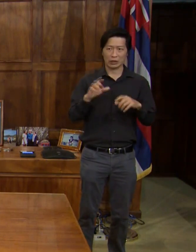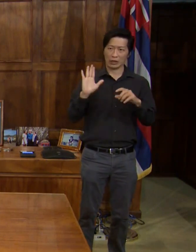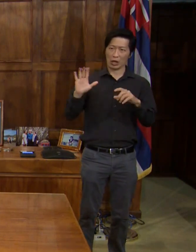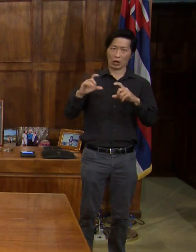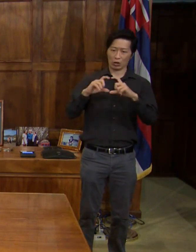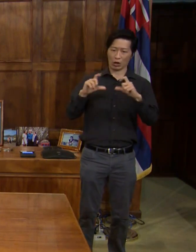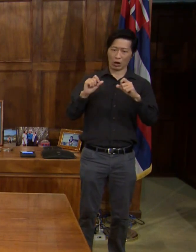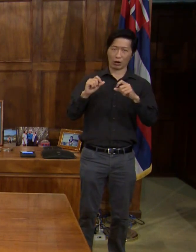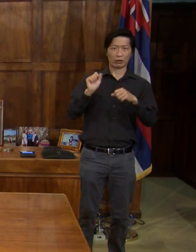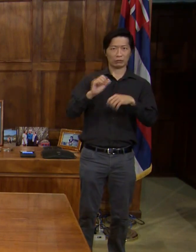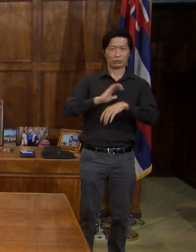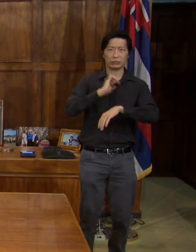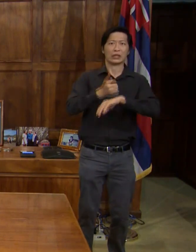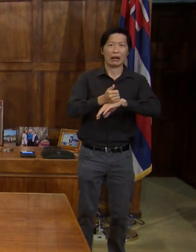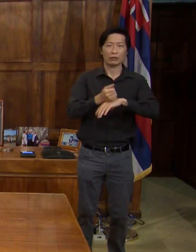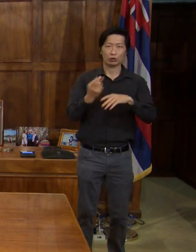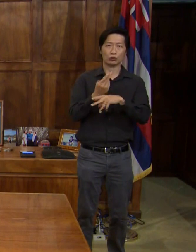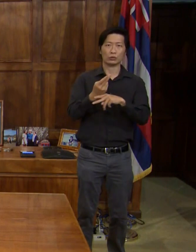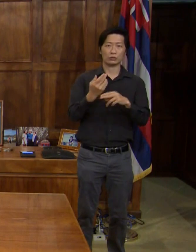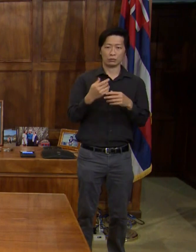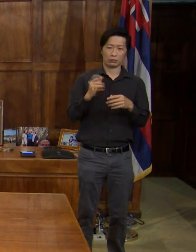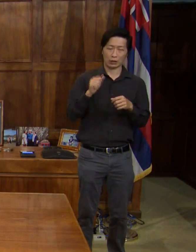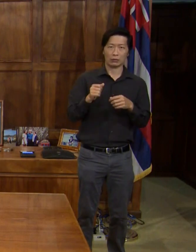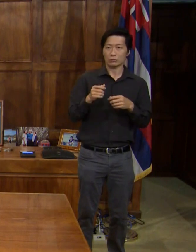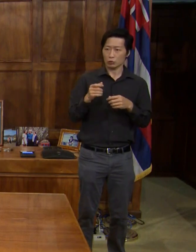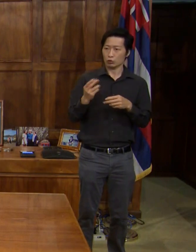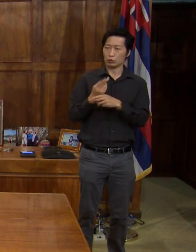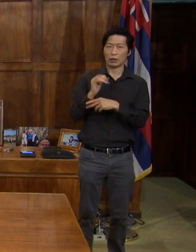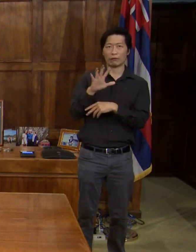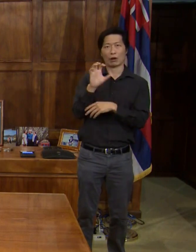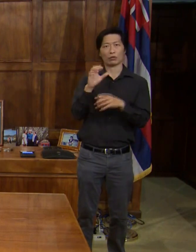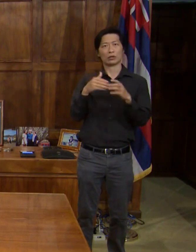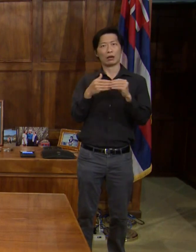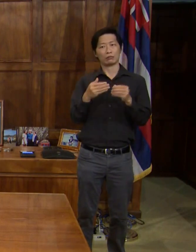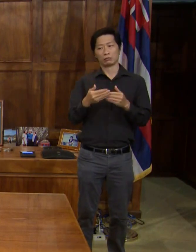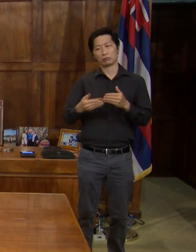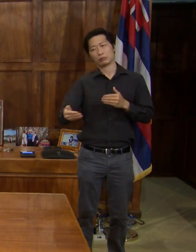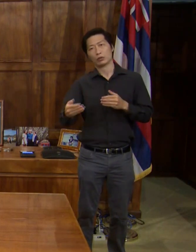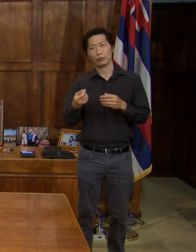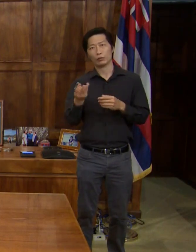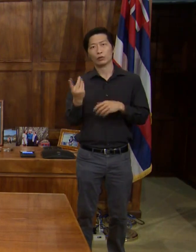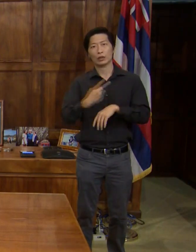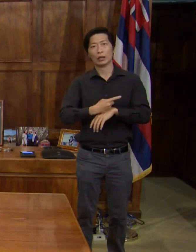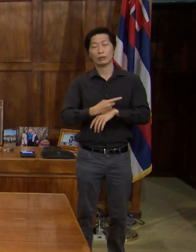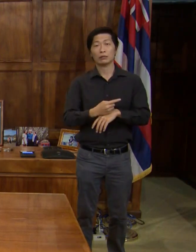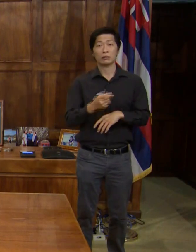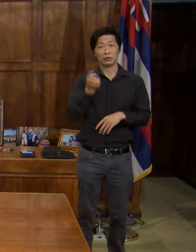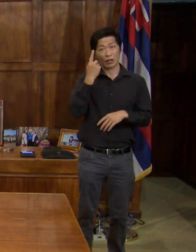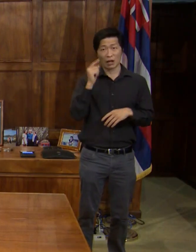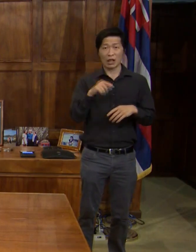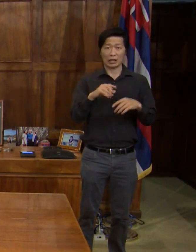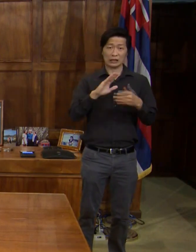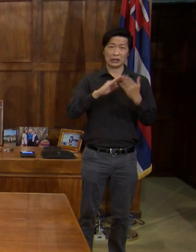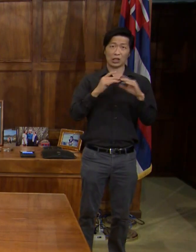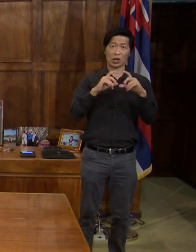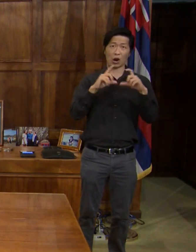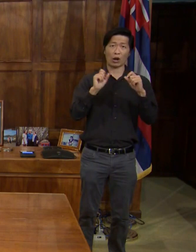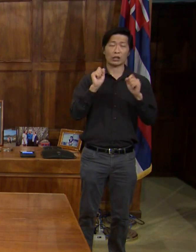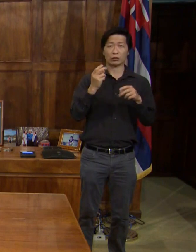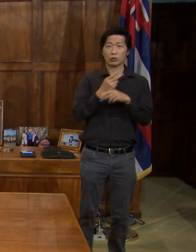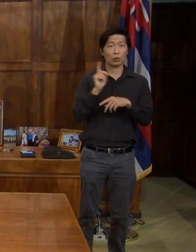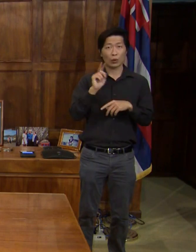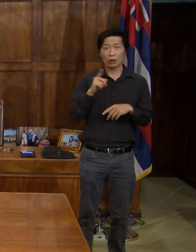card and spend that $500 in the next few days. The city cards, of course, can be used at grocery stores and convenience